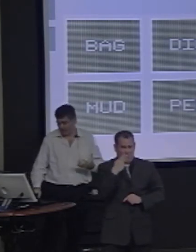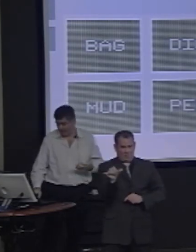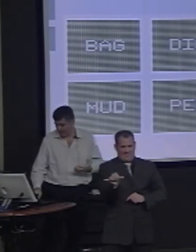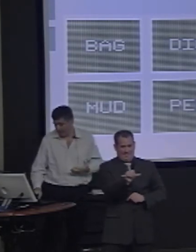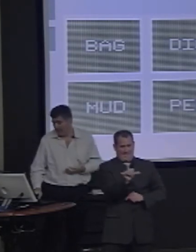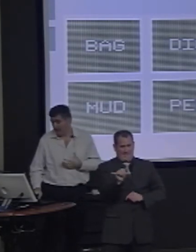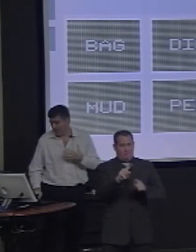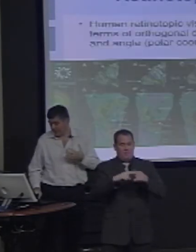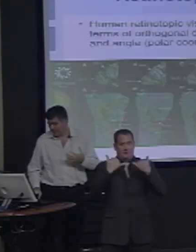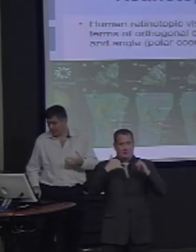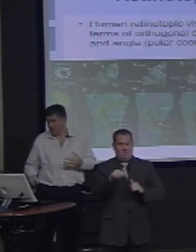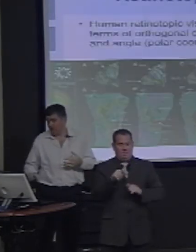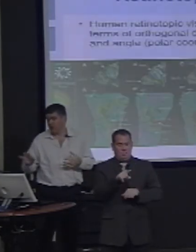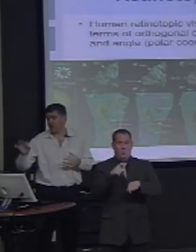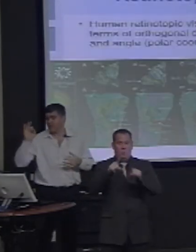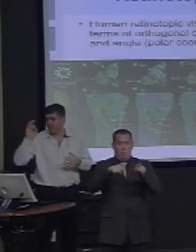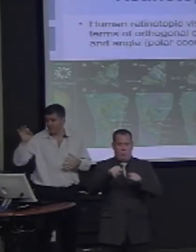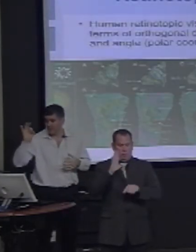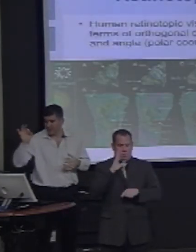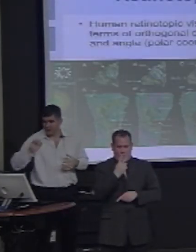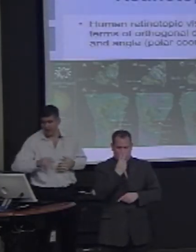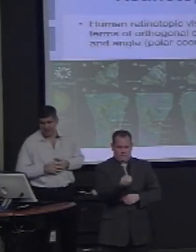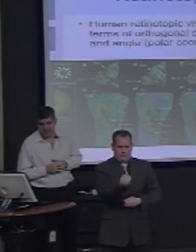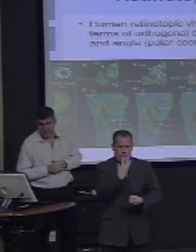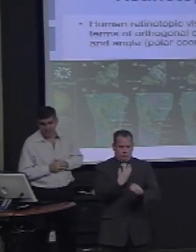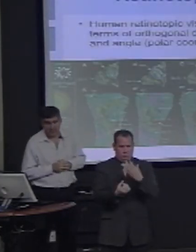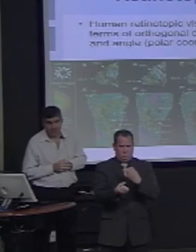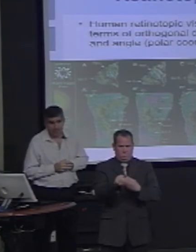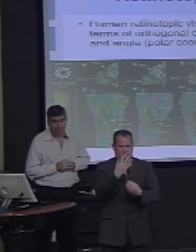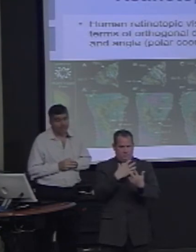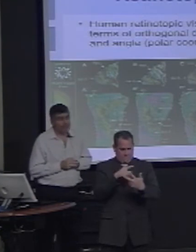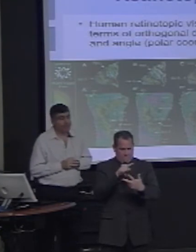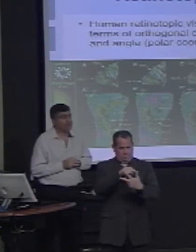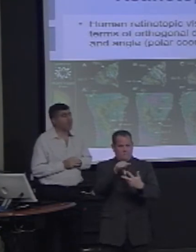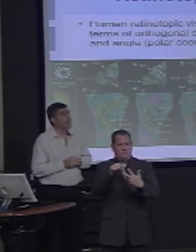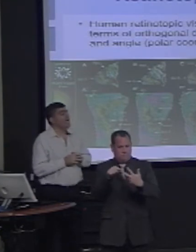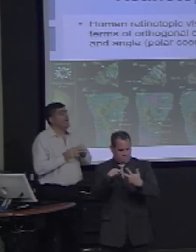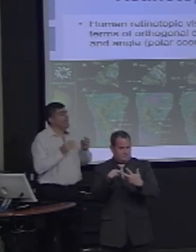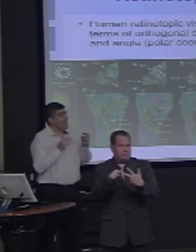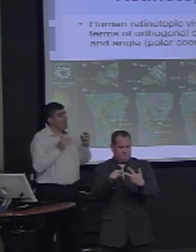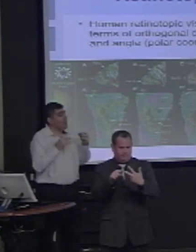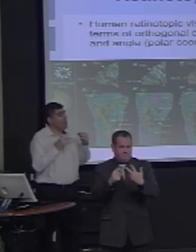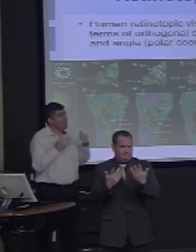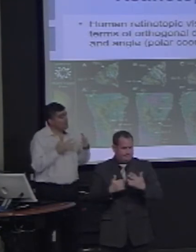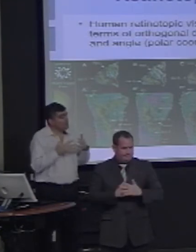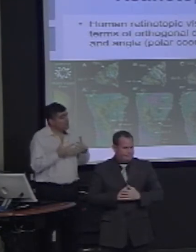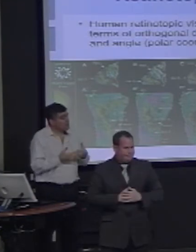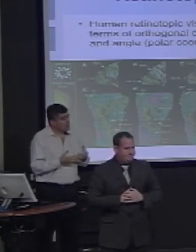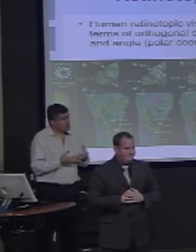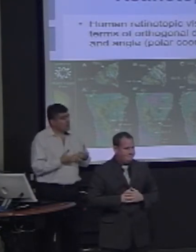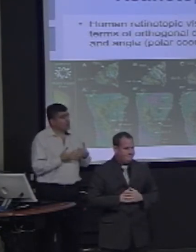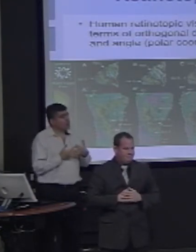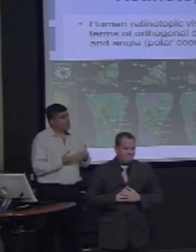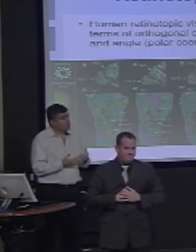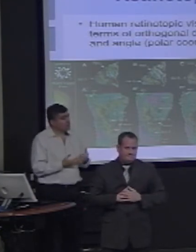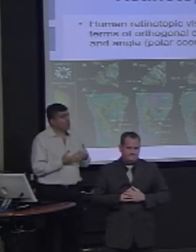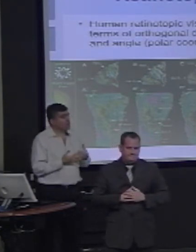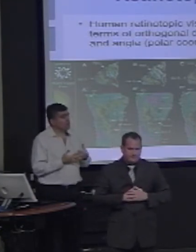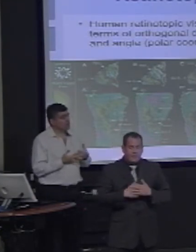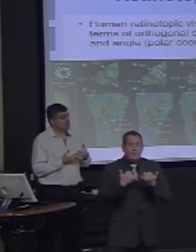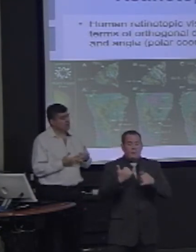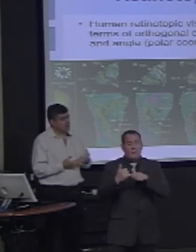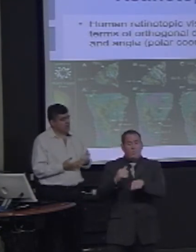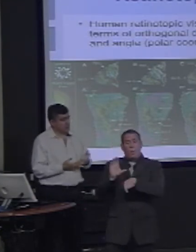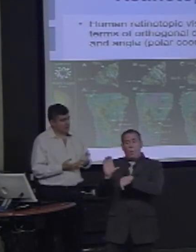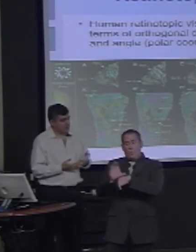is going to get. And it's going to learn to differentiate these. Now, one of the properties of early